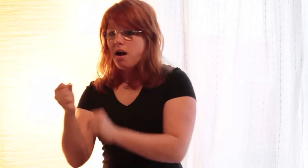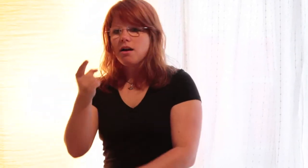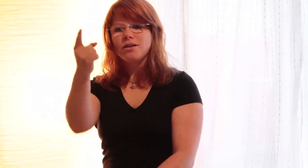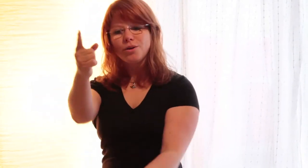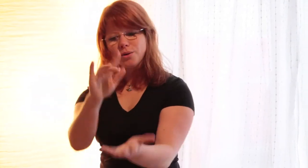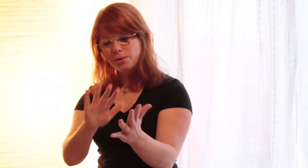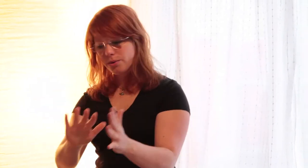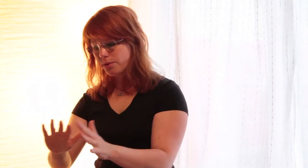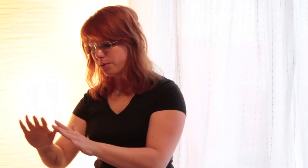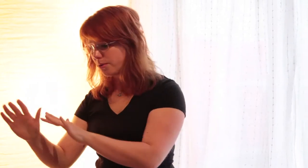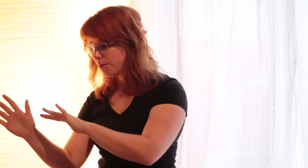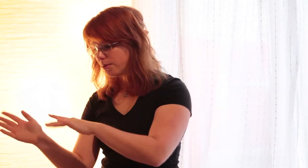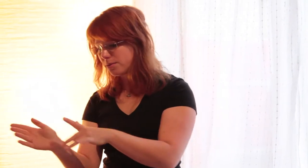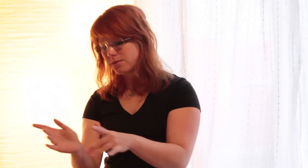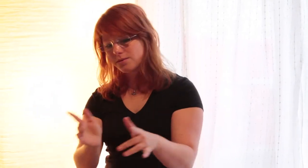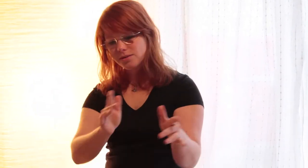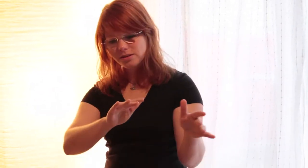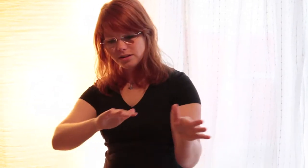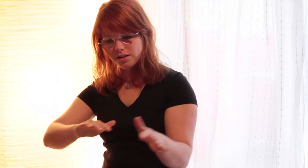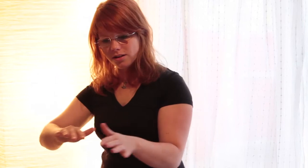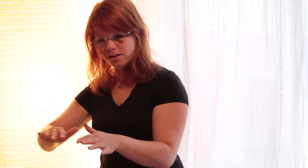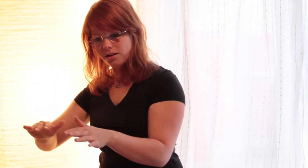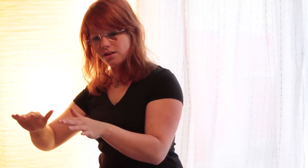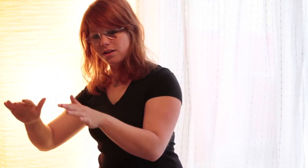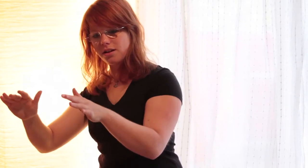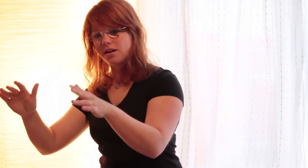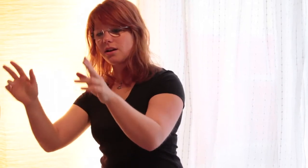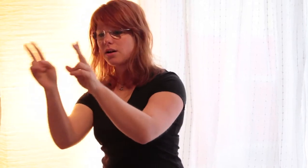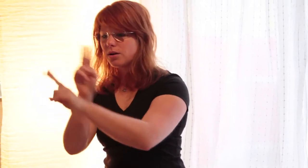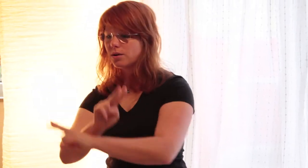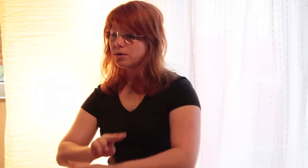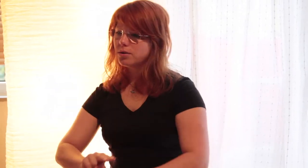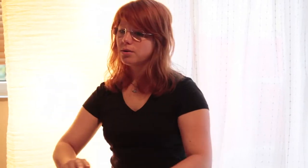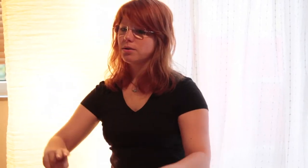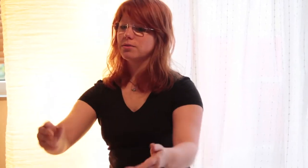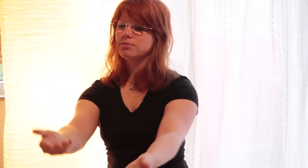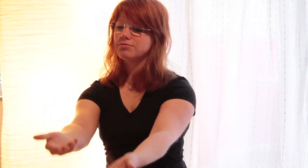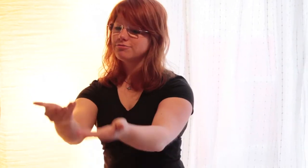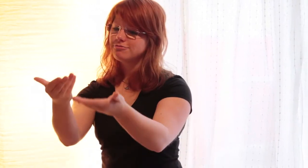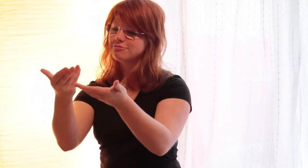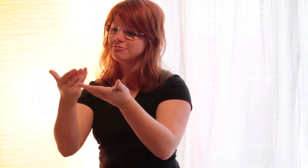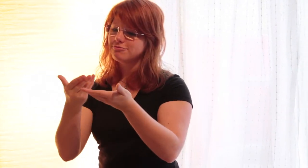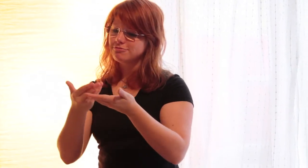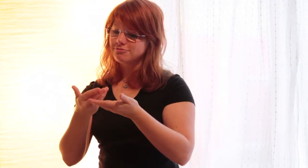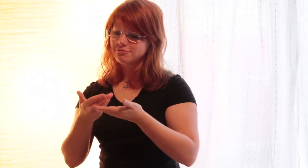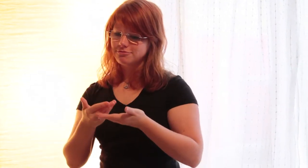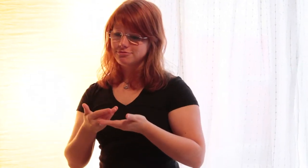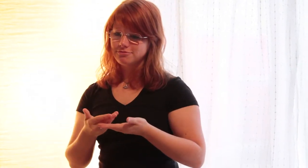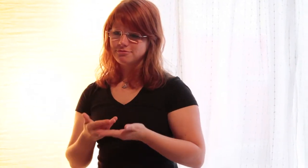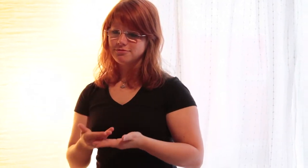And I'd be moved by you You